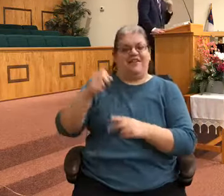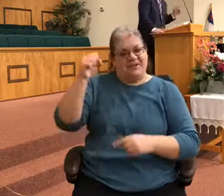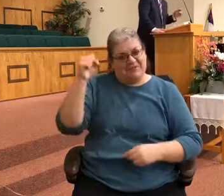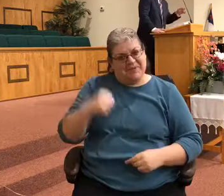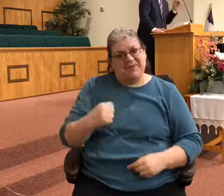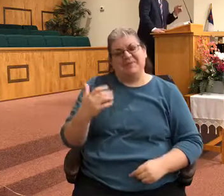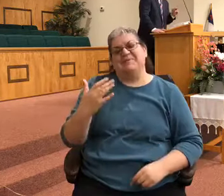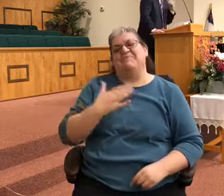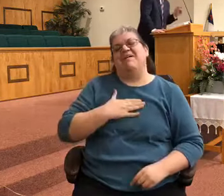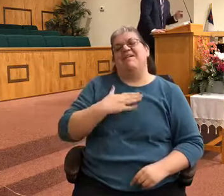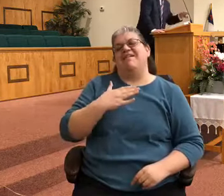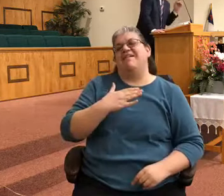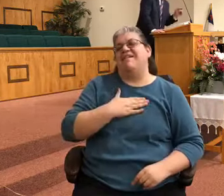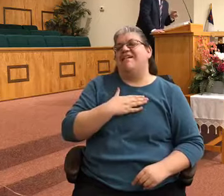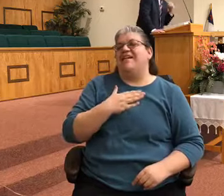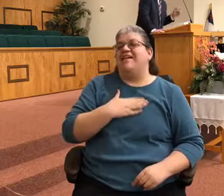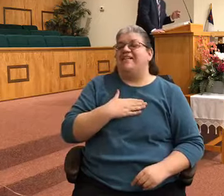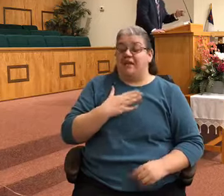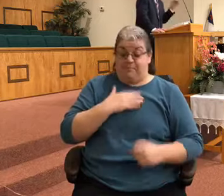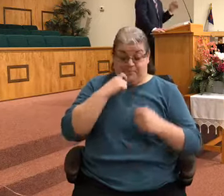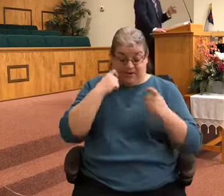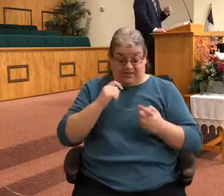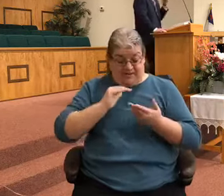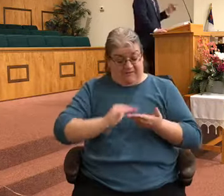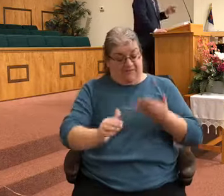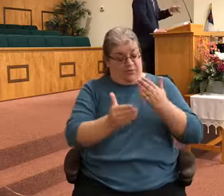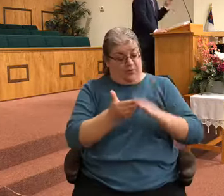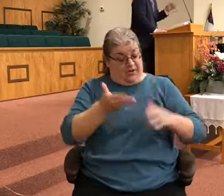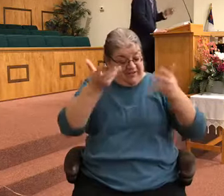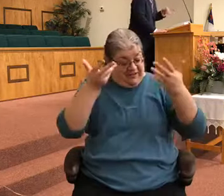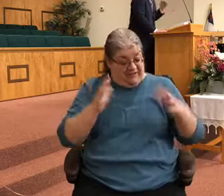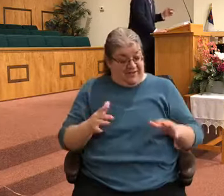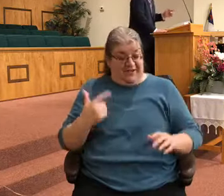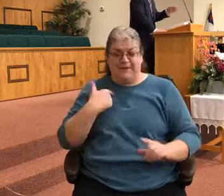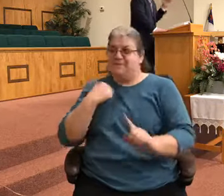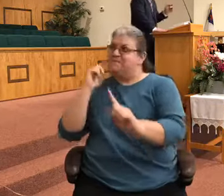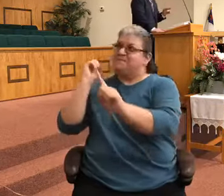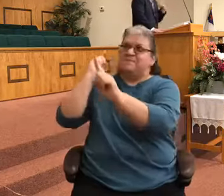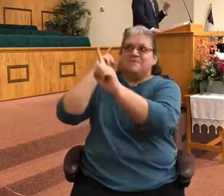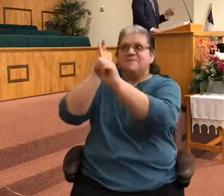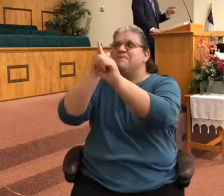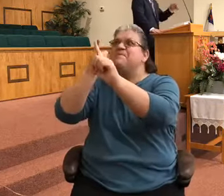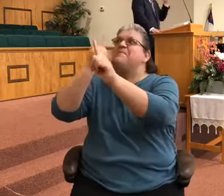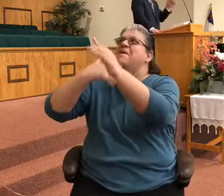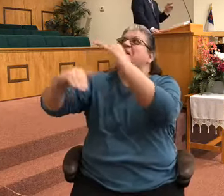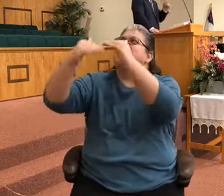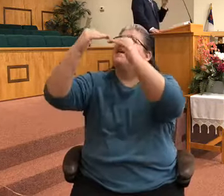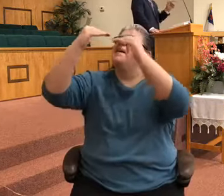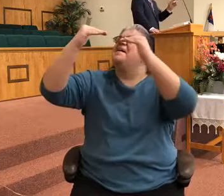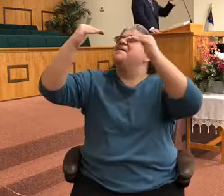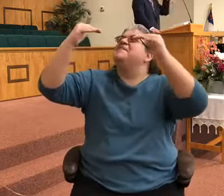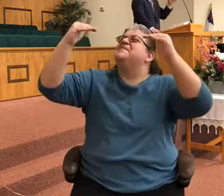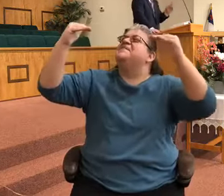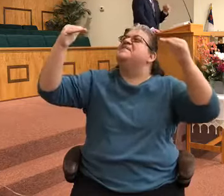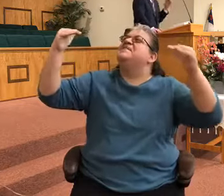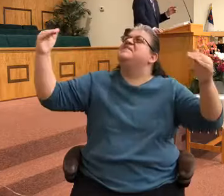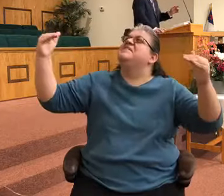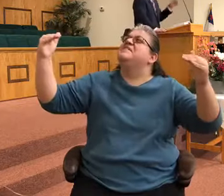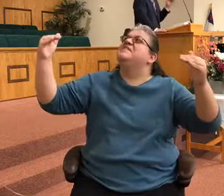mine When my sin is forgiven I am found In heaven, never